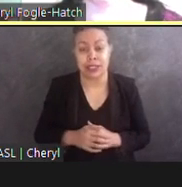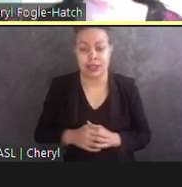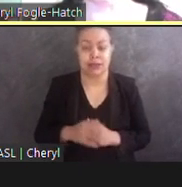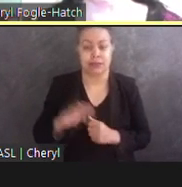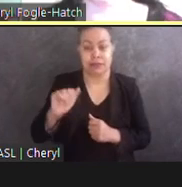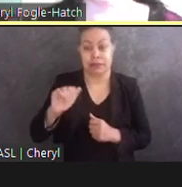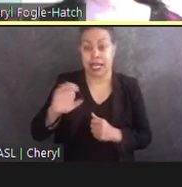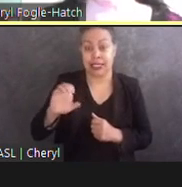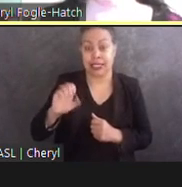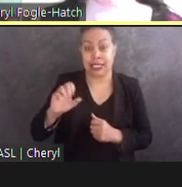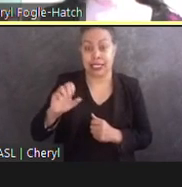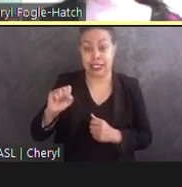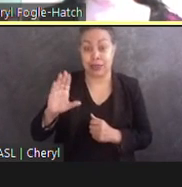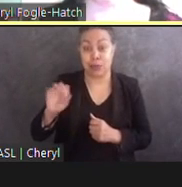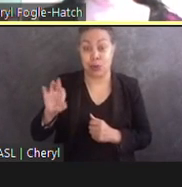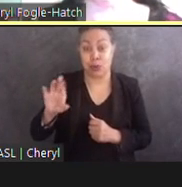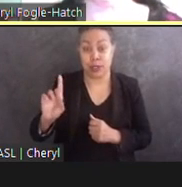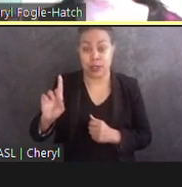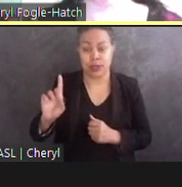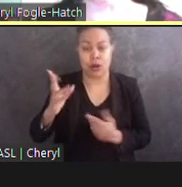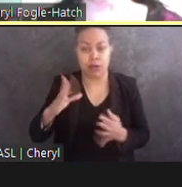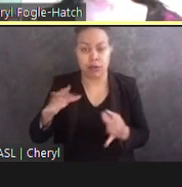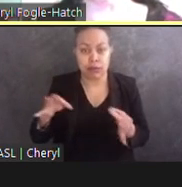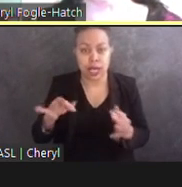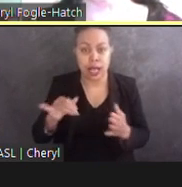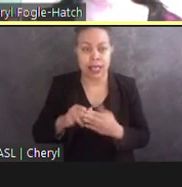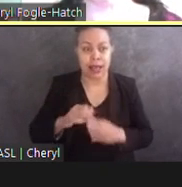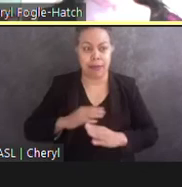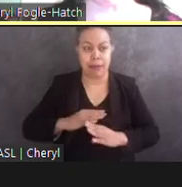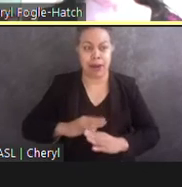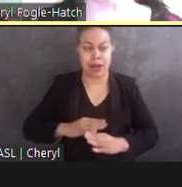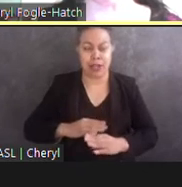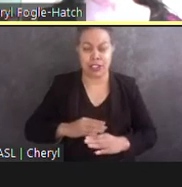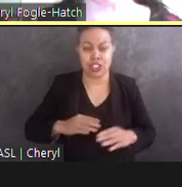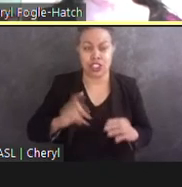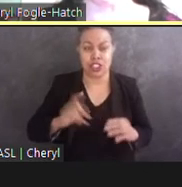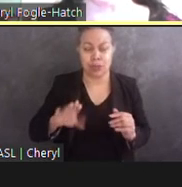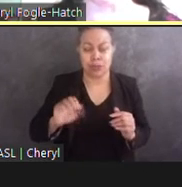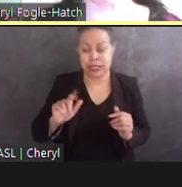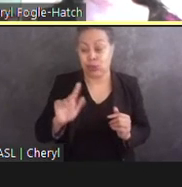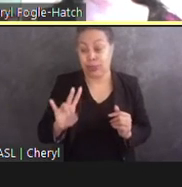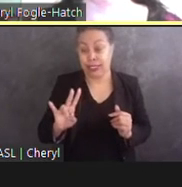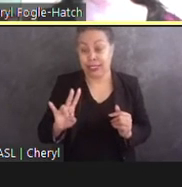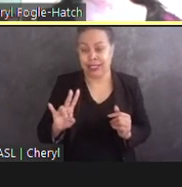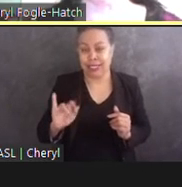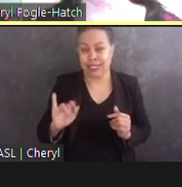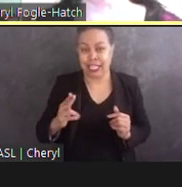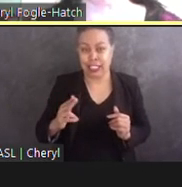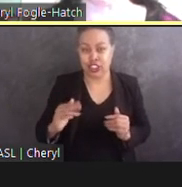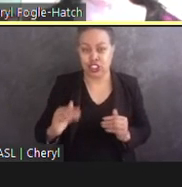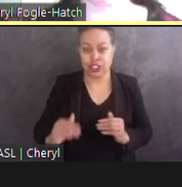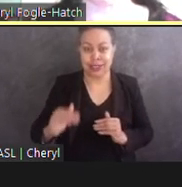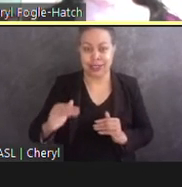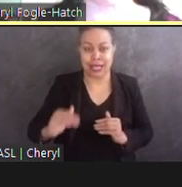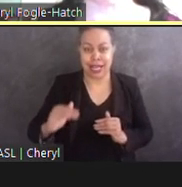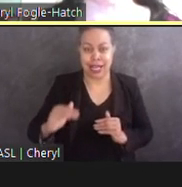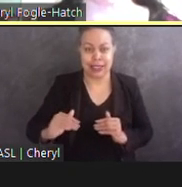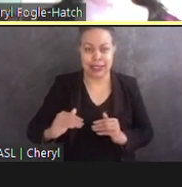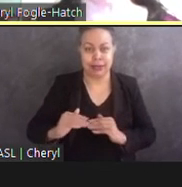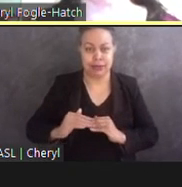that barriers should be no more than 27 inches in height so that they can be detected by a person using a